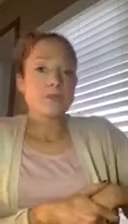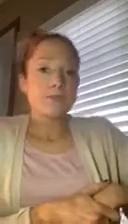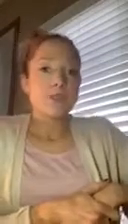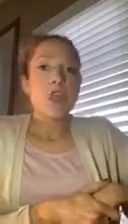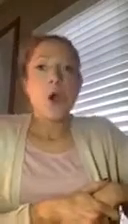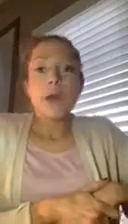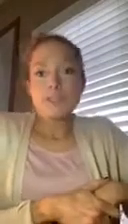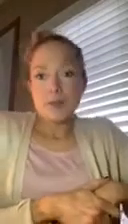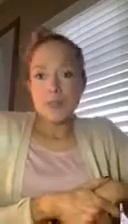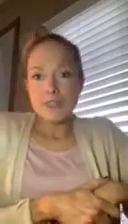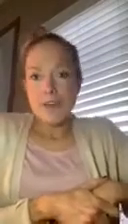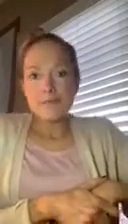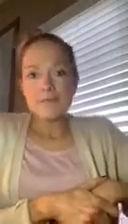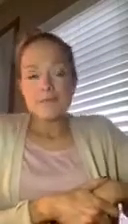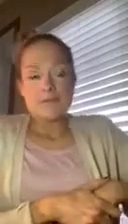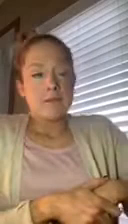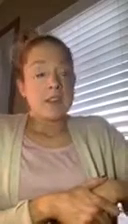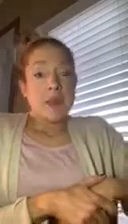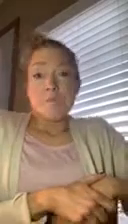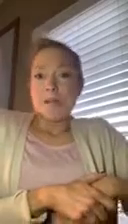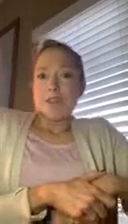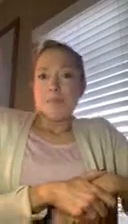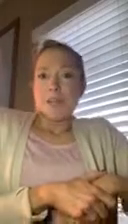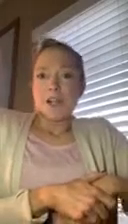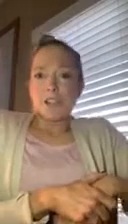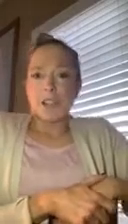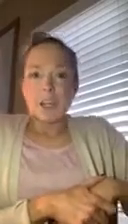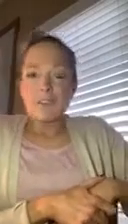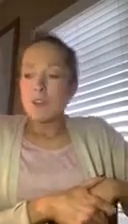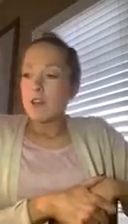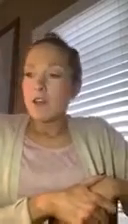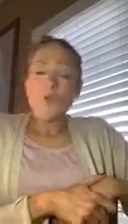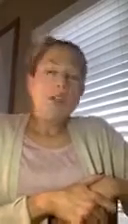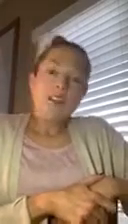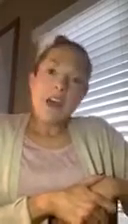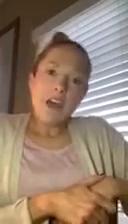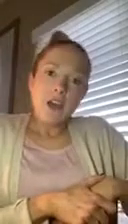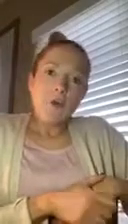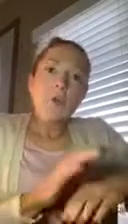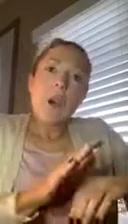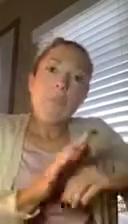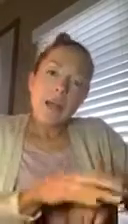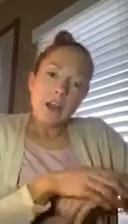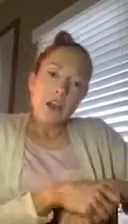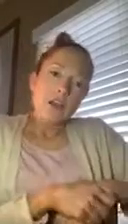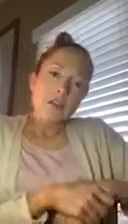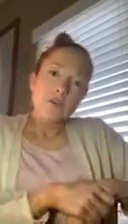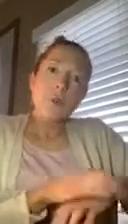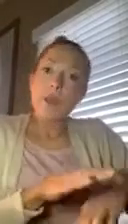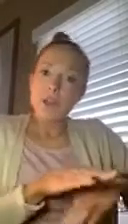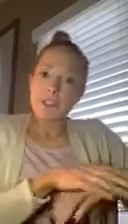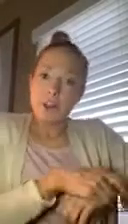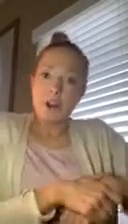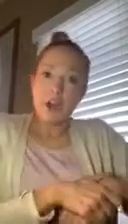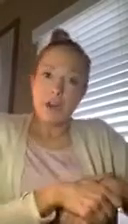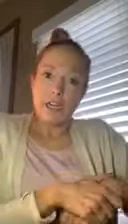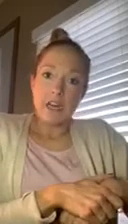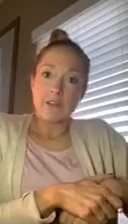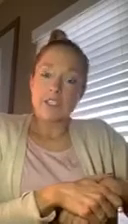No idea where it's at. Maybe the bear took it. What the hell? What bear? What bear is in our car right now that's going to